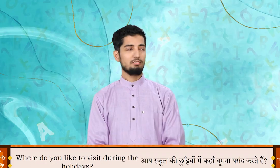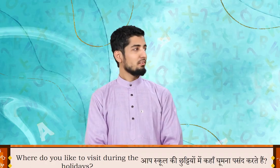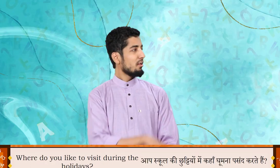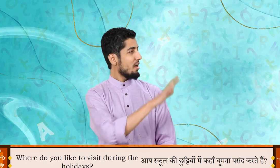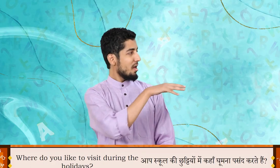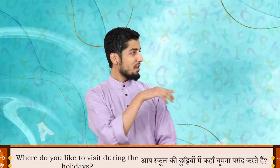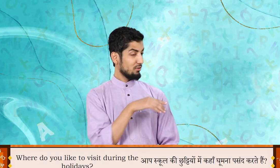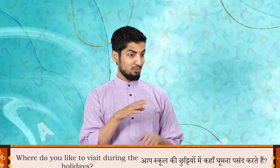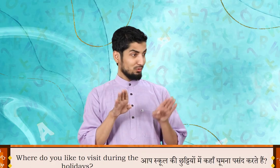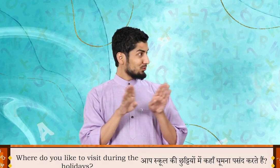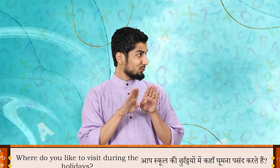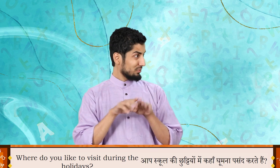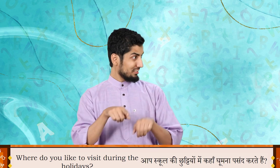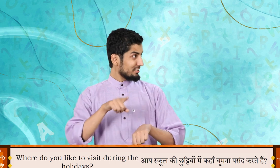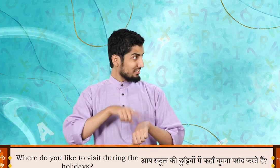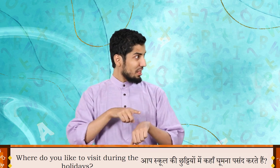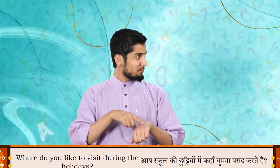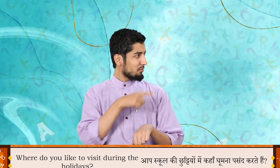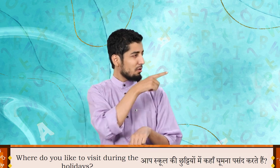Where do you like to visit during the holidays?